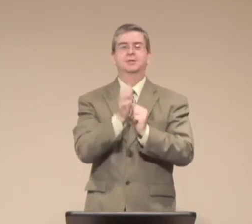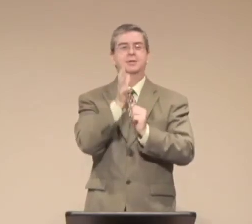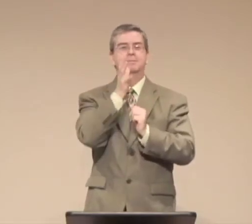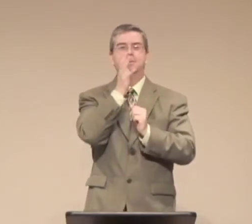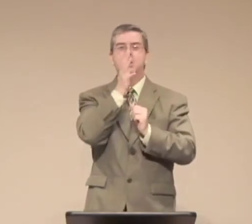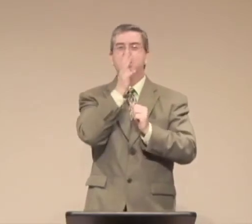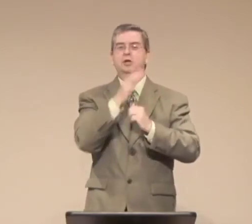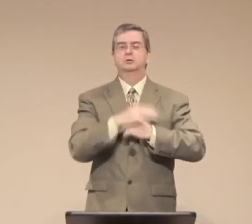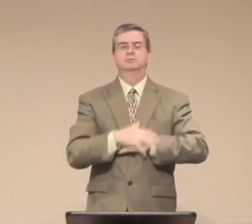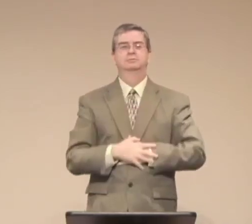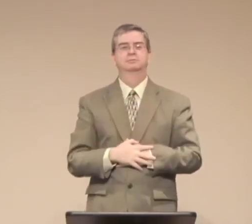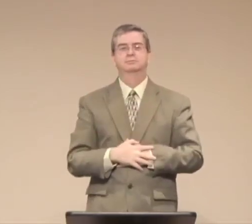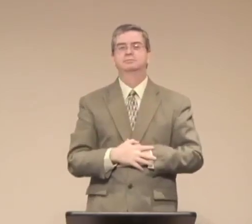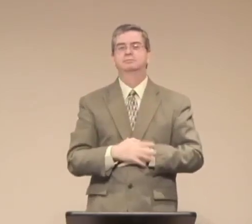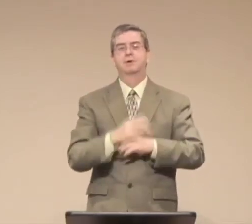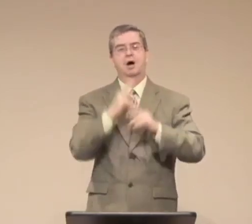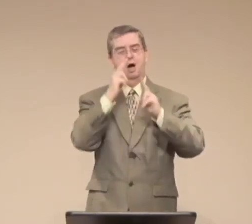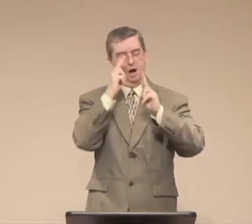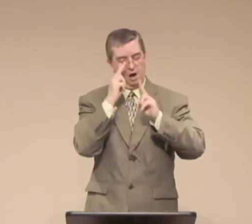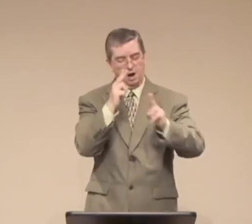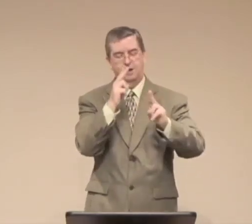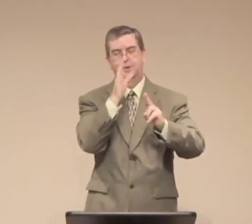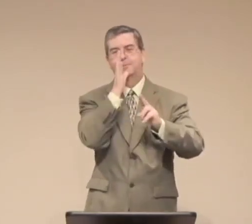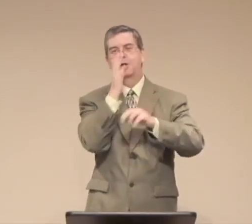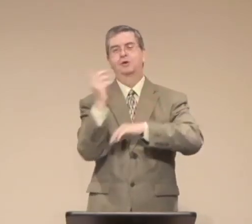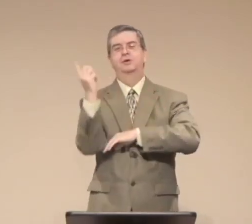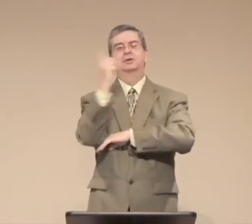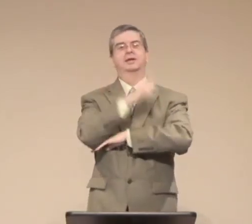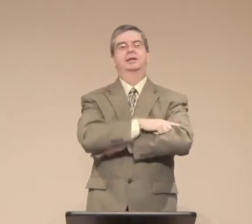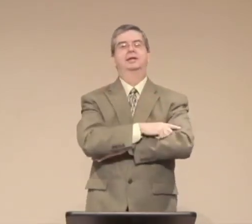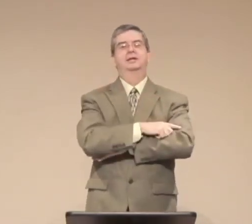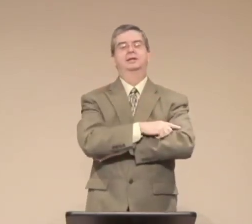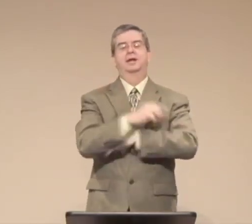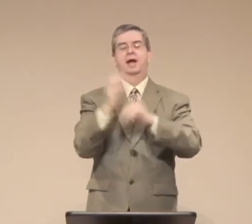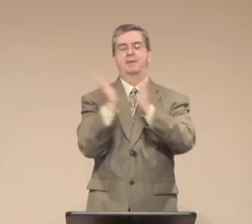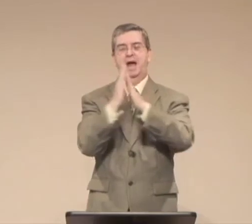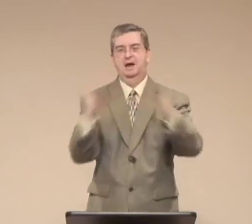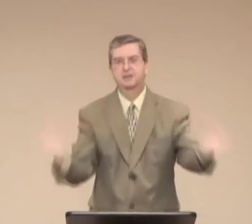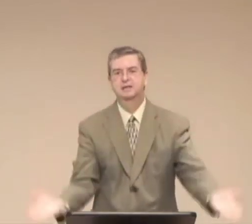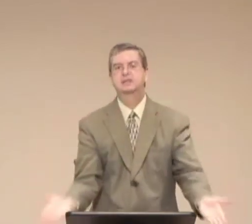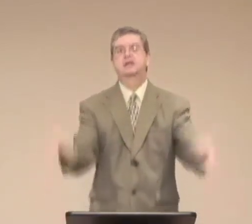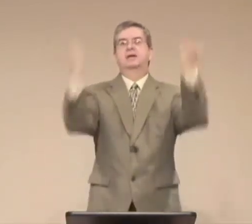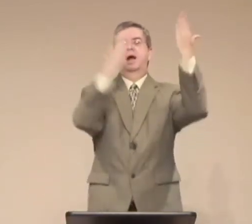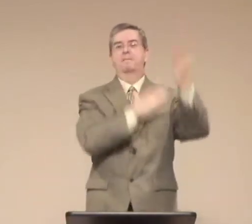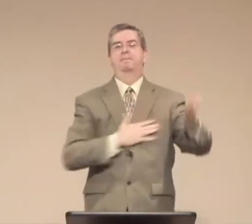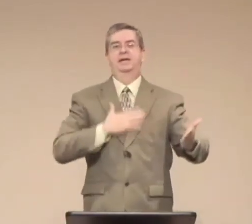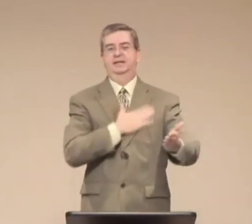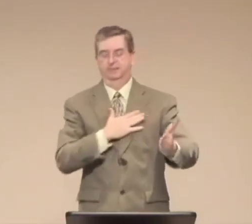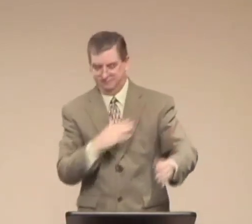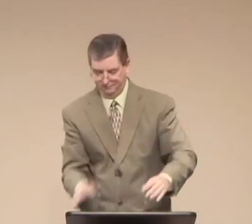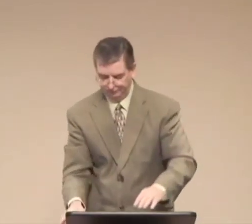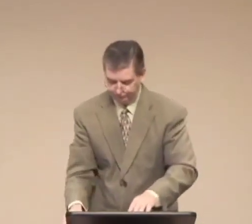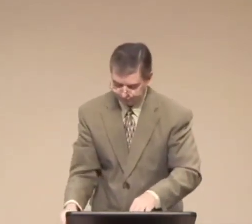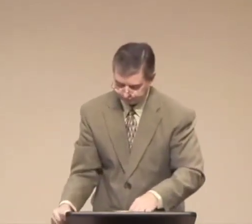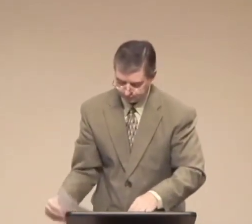So whatever the circumstance we are to honor our mothers today as we all are.